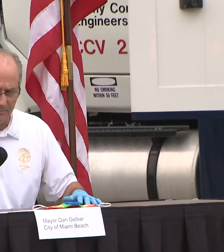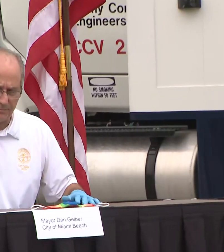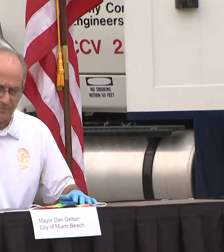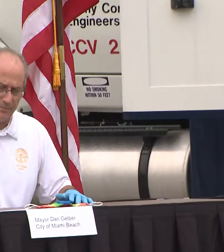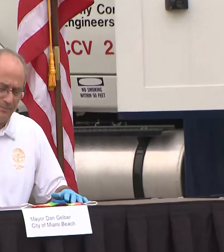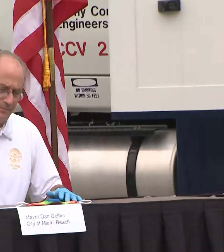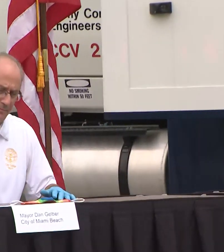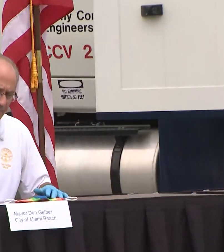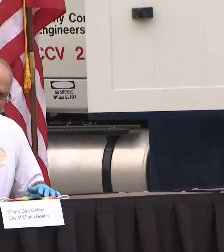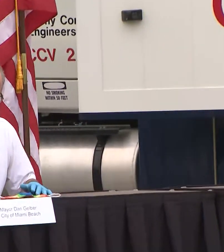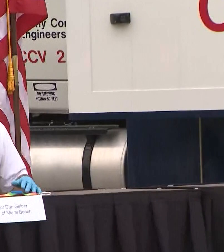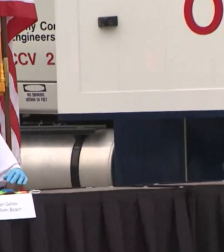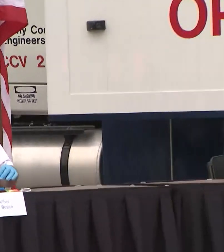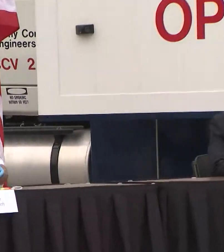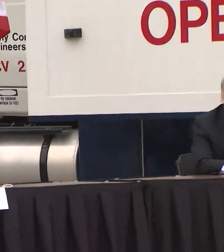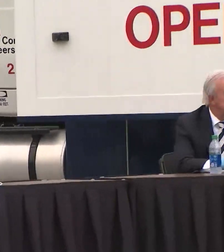you all